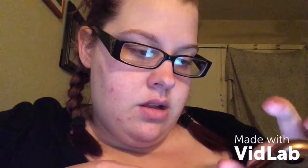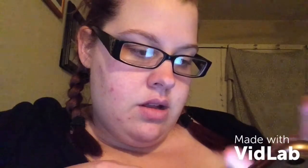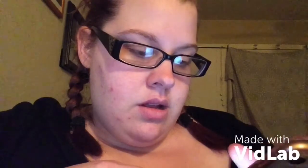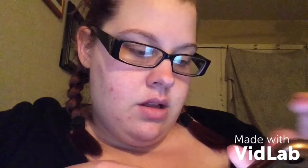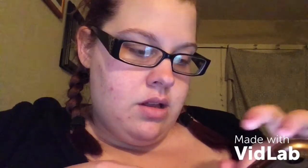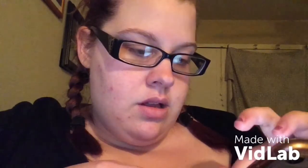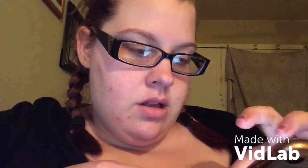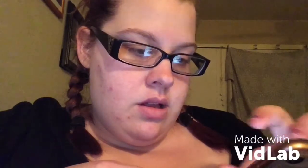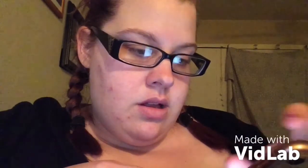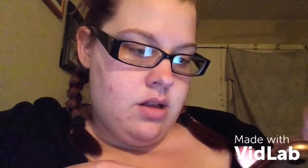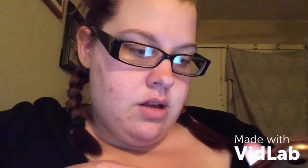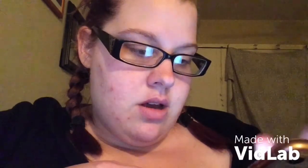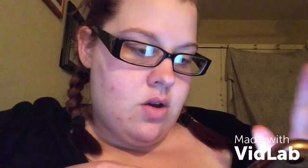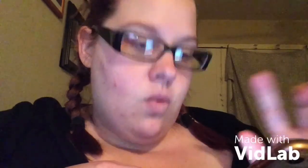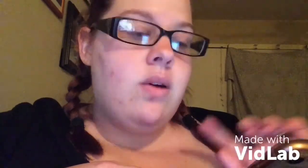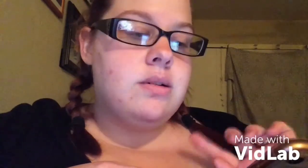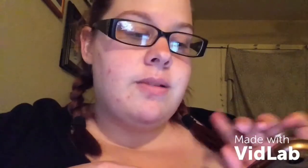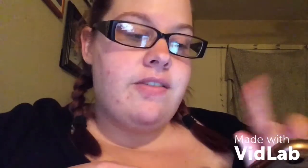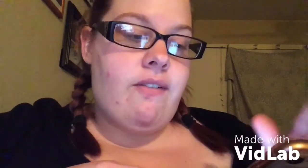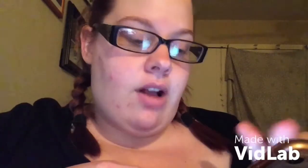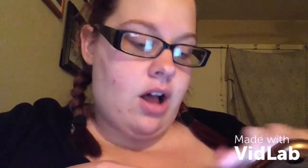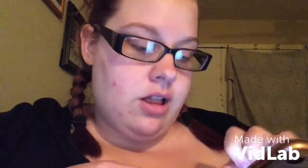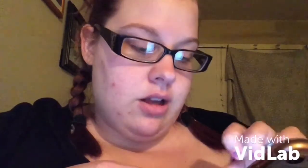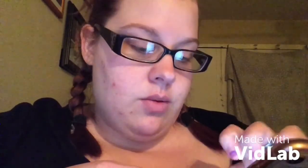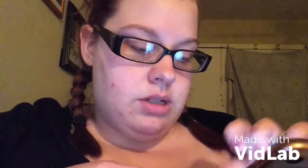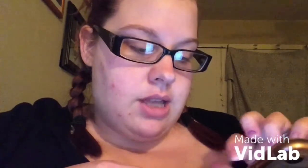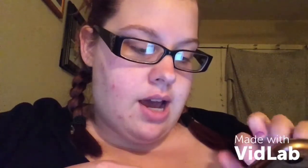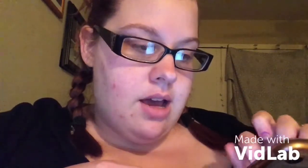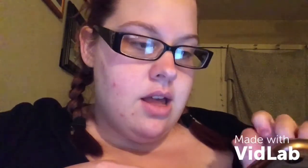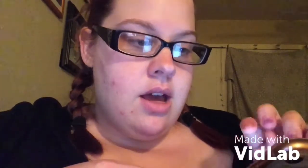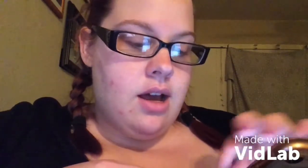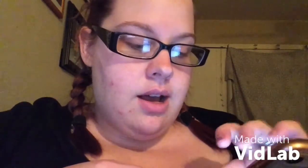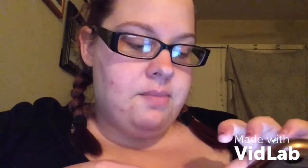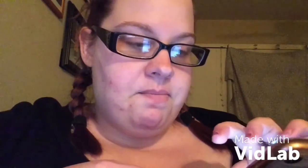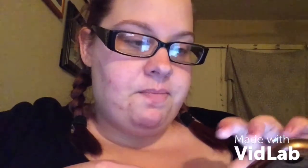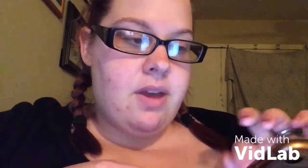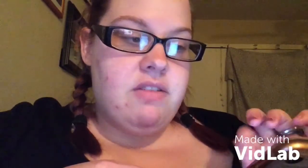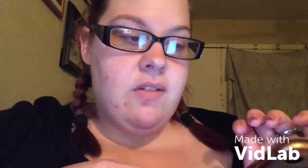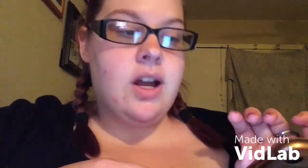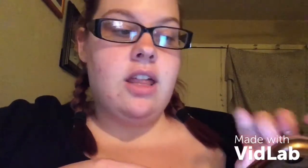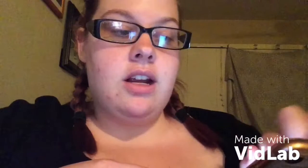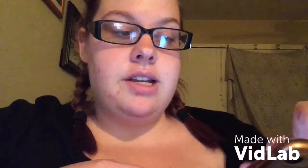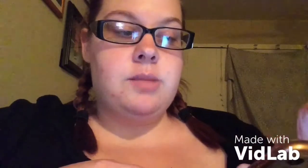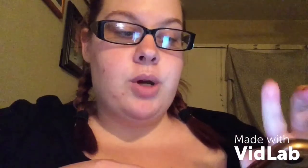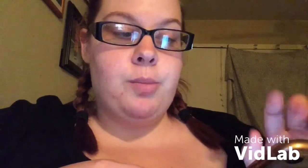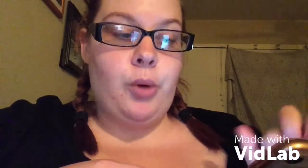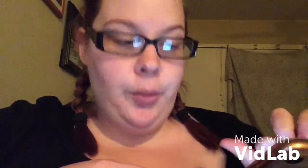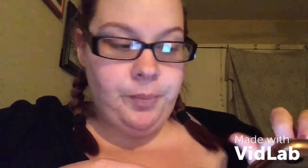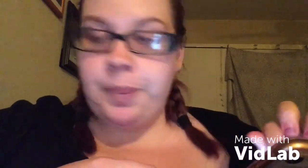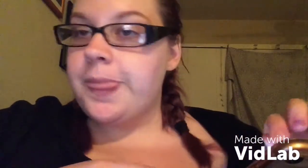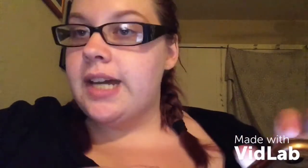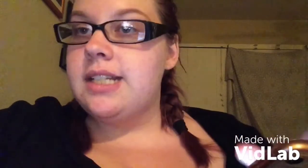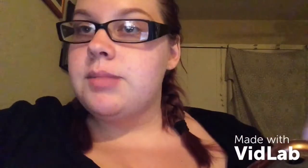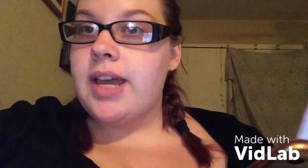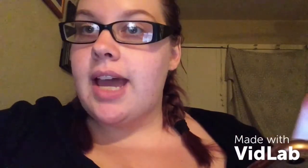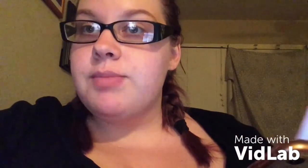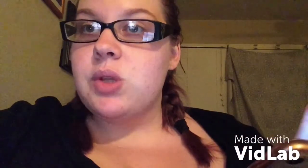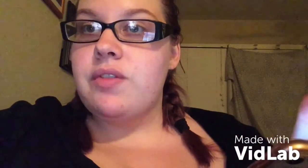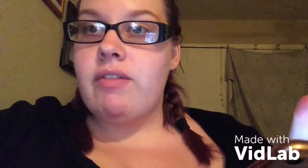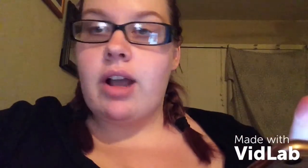Um, oh, what was my favorite color was that? Um, my favorite color is purple. That is my absolute favorite